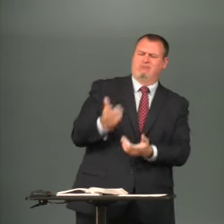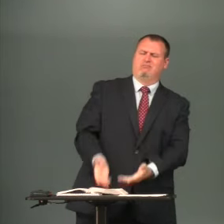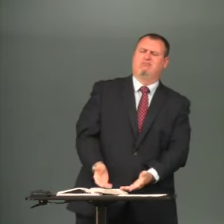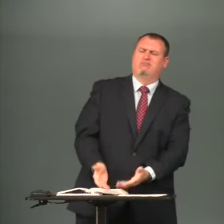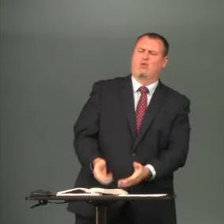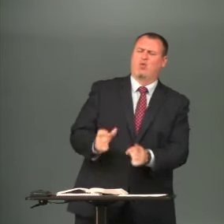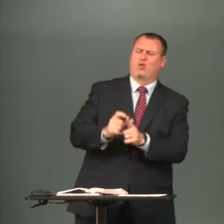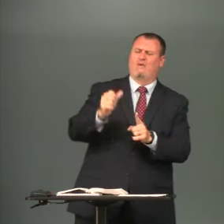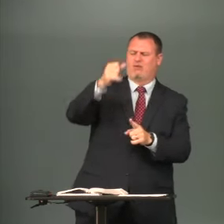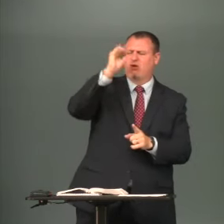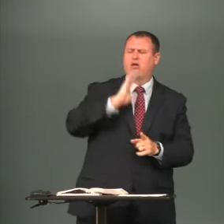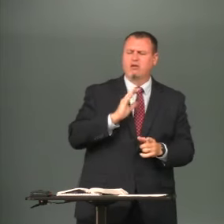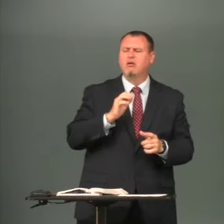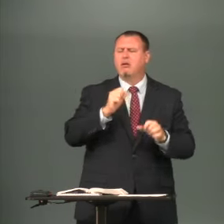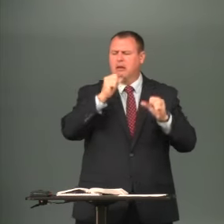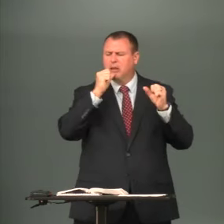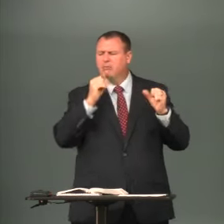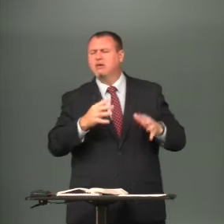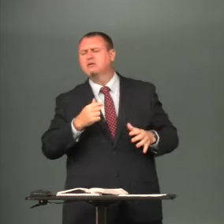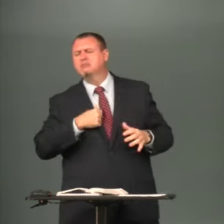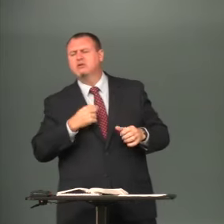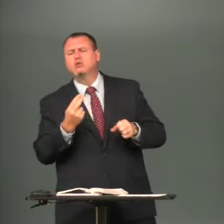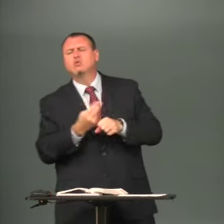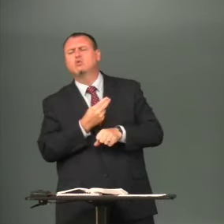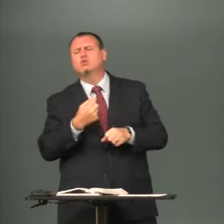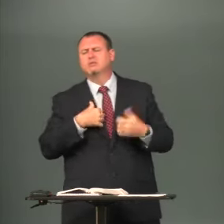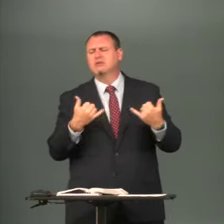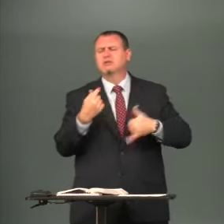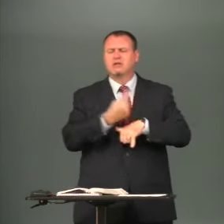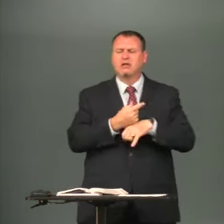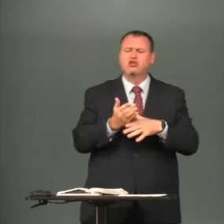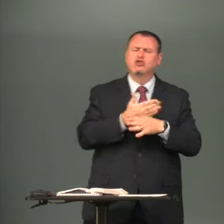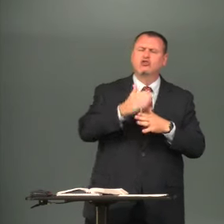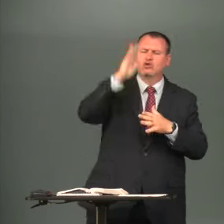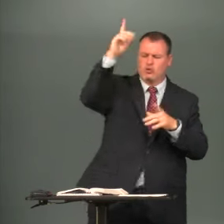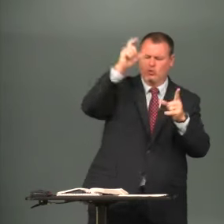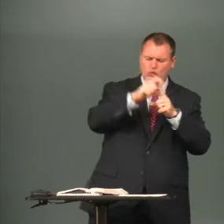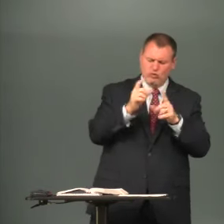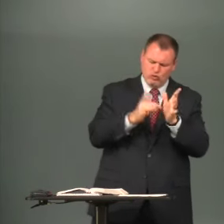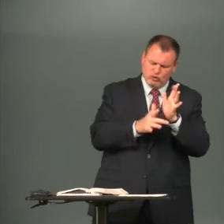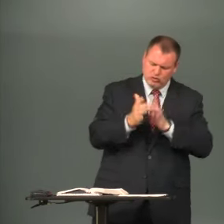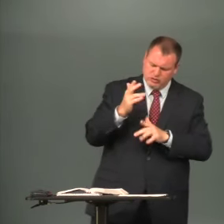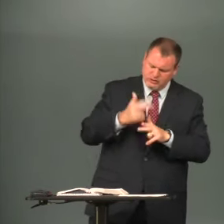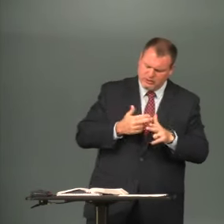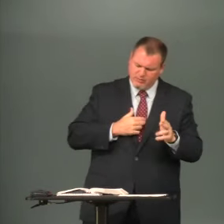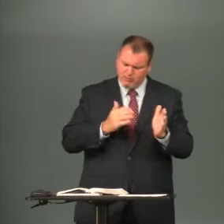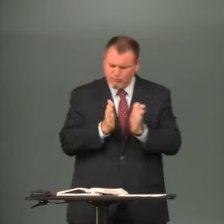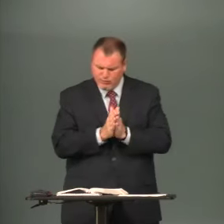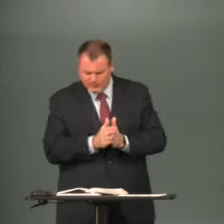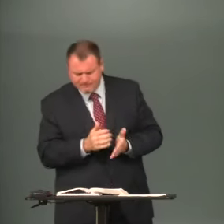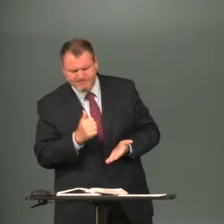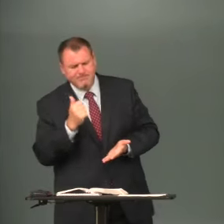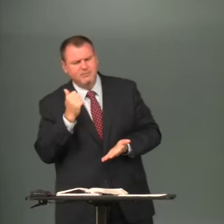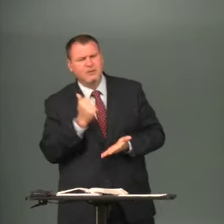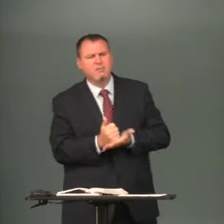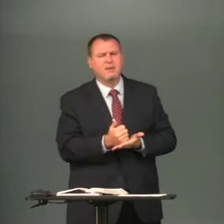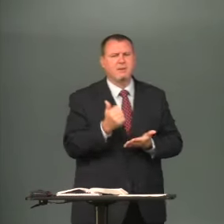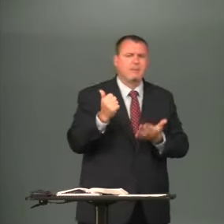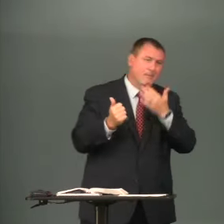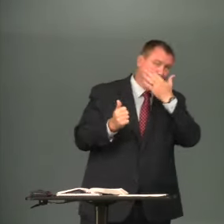to see the richness from your lord and to understand and apply it to our lives today i thank you for all these things in jesus christ name